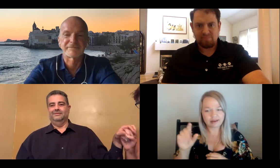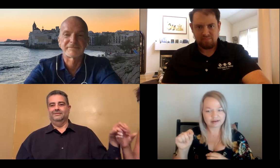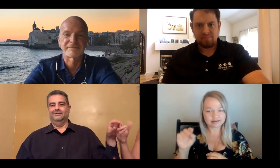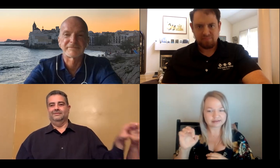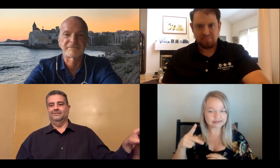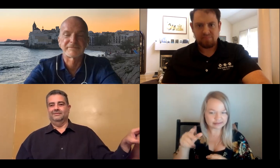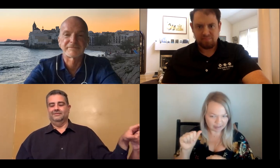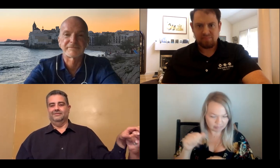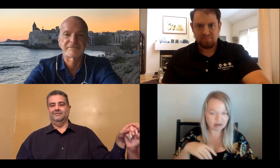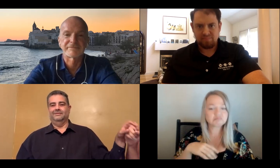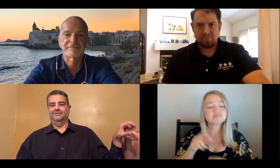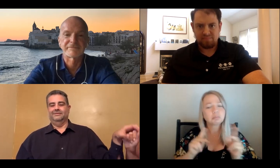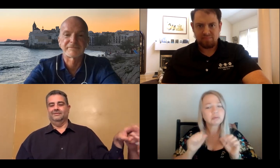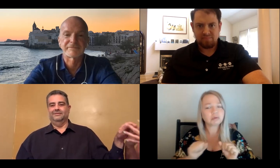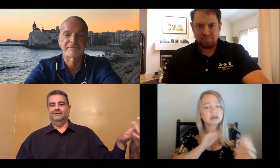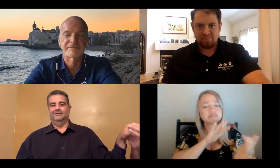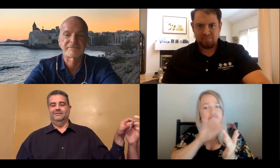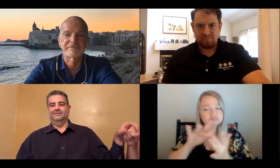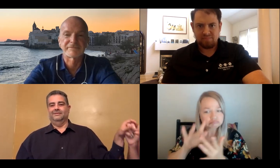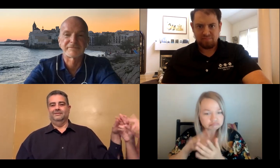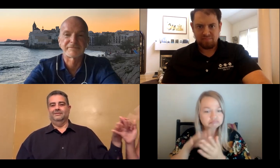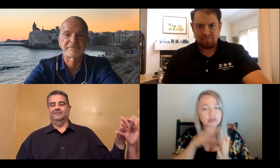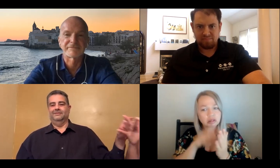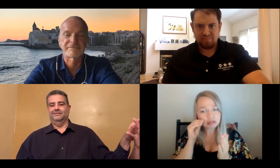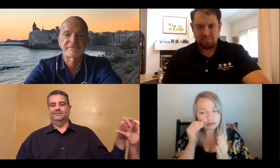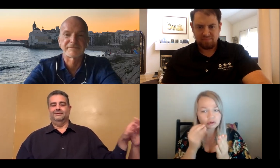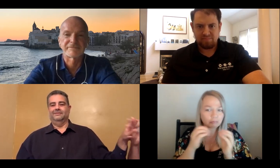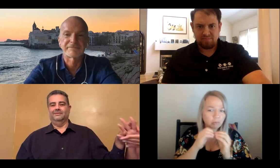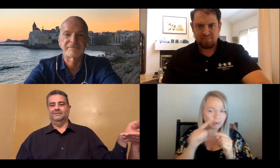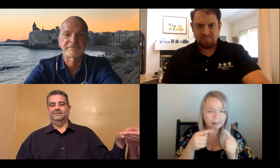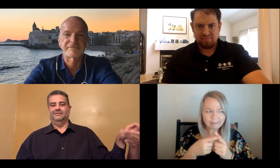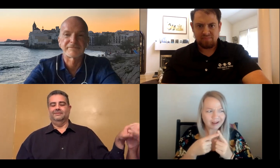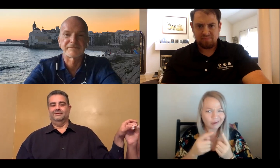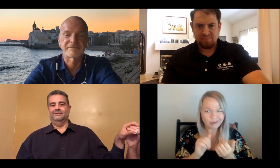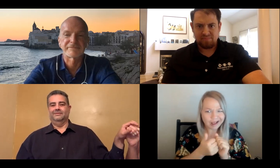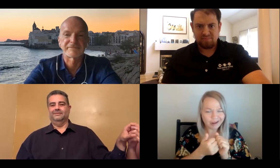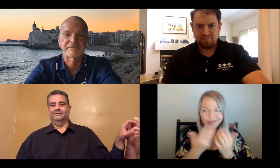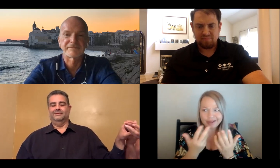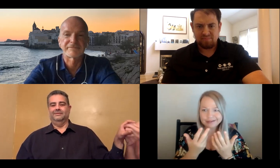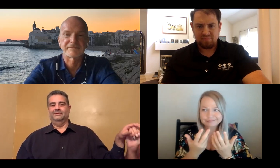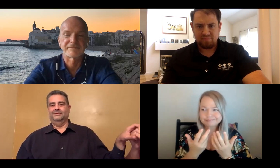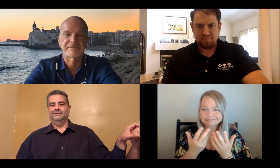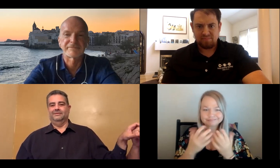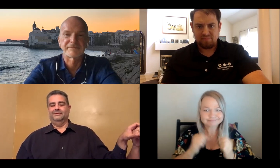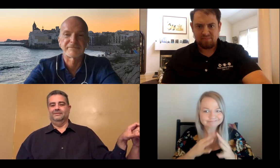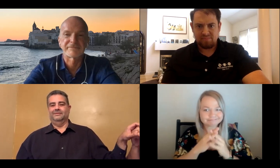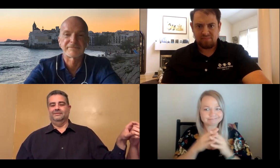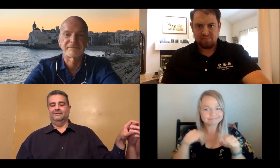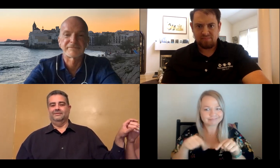with both NASRA and TEDPA members so that they can reach out to you and learn more about